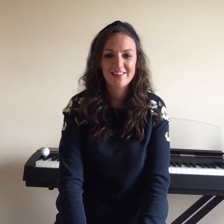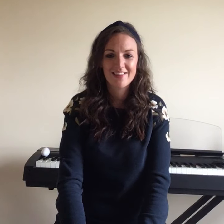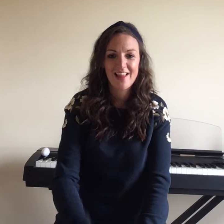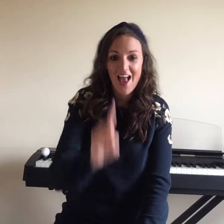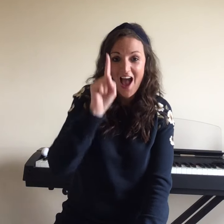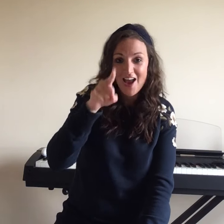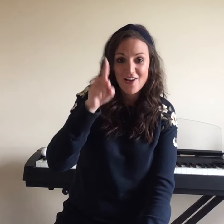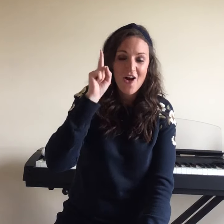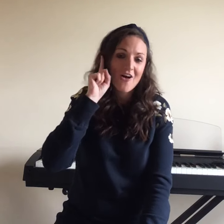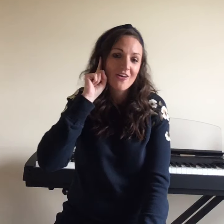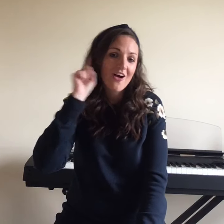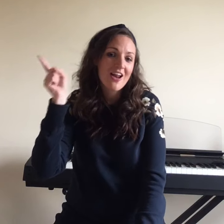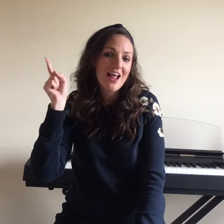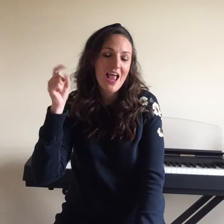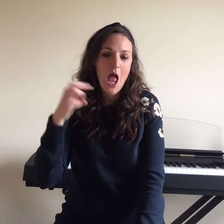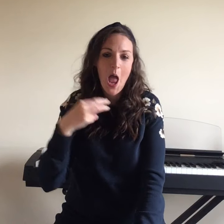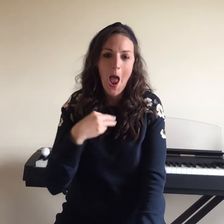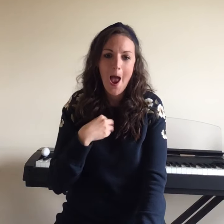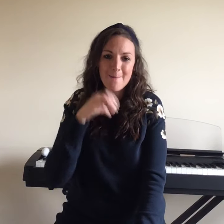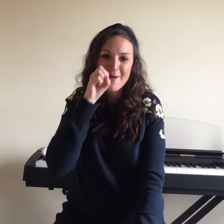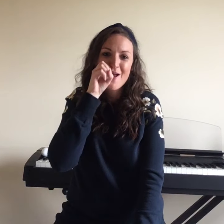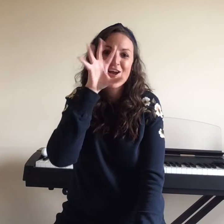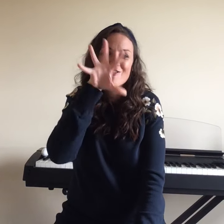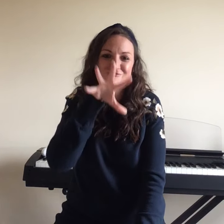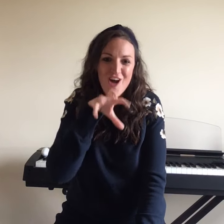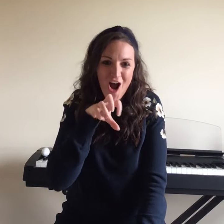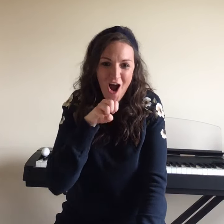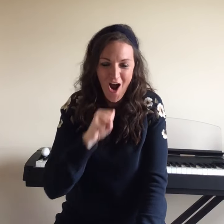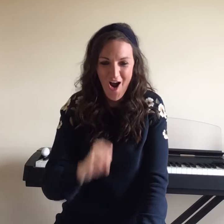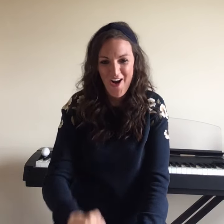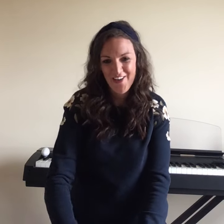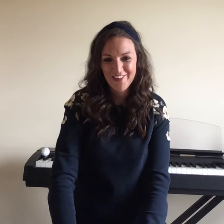You're gonna hear me wrong